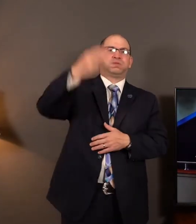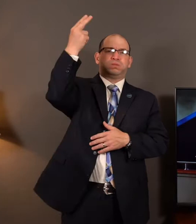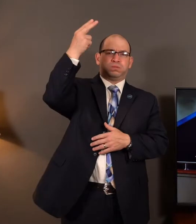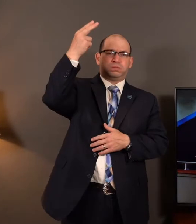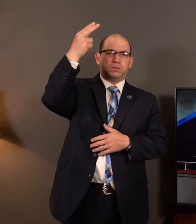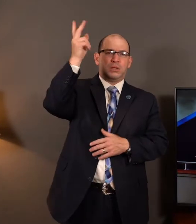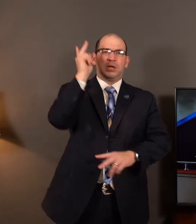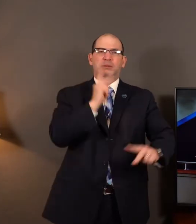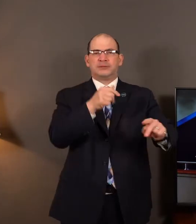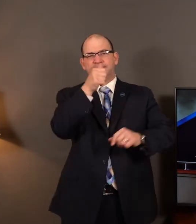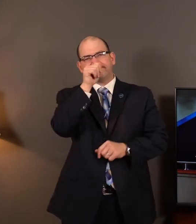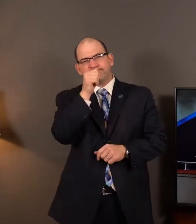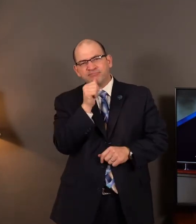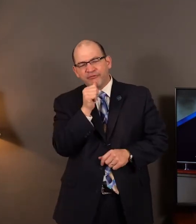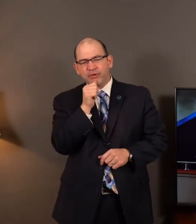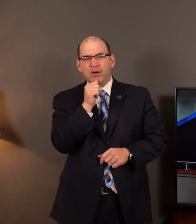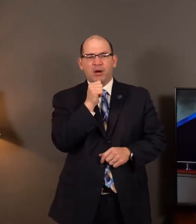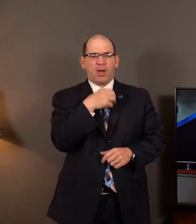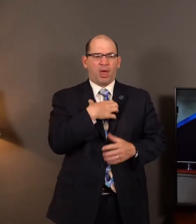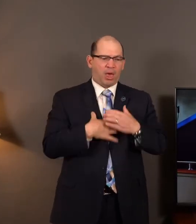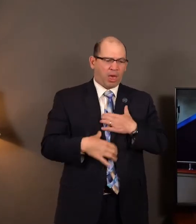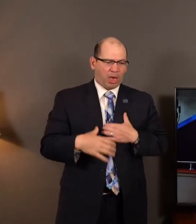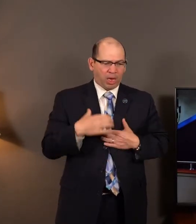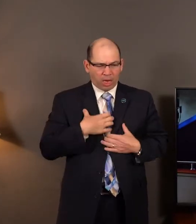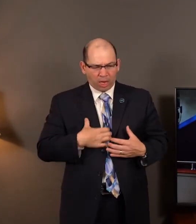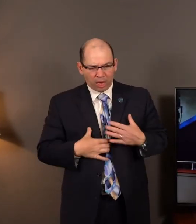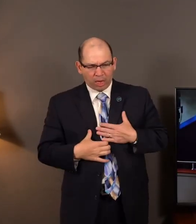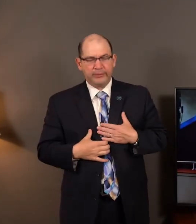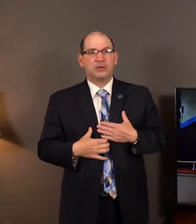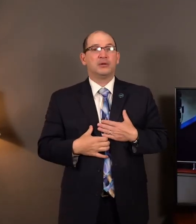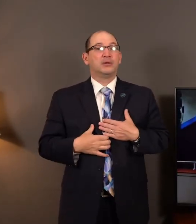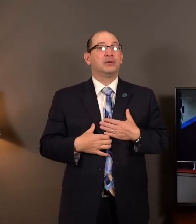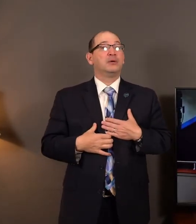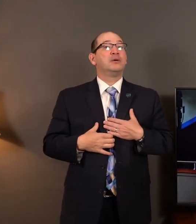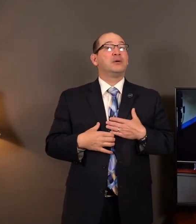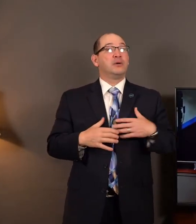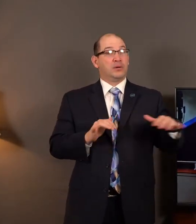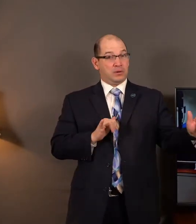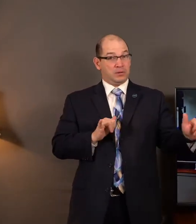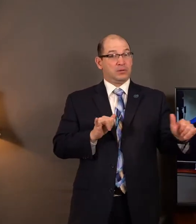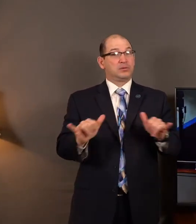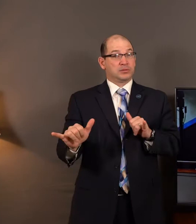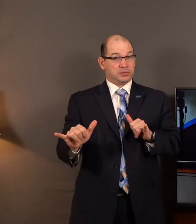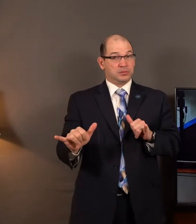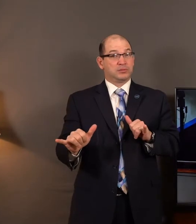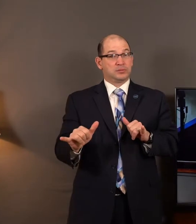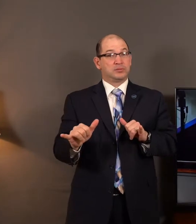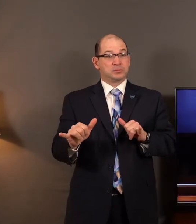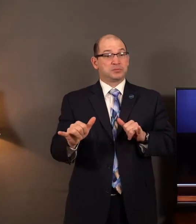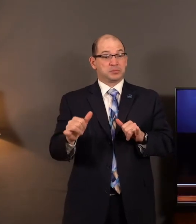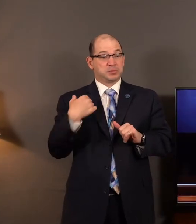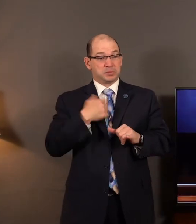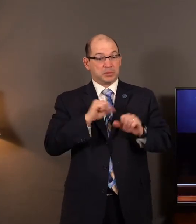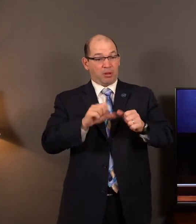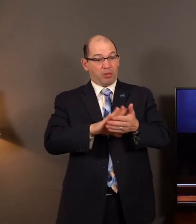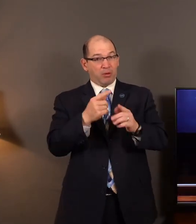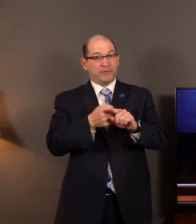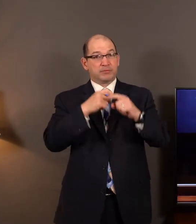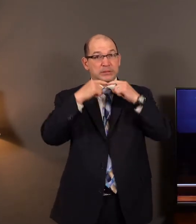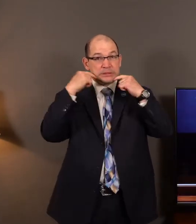and starving as a result. By the way, this also depicts sin. Because sin always places an